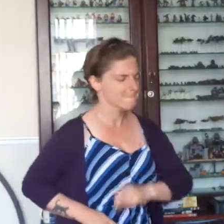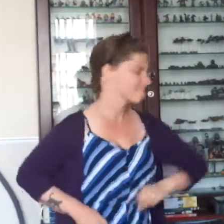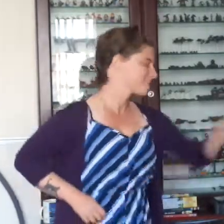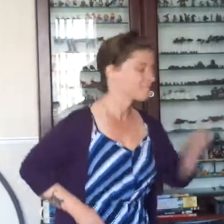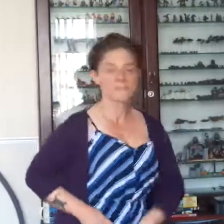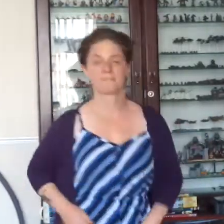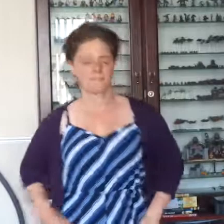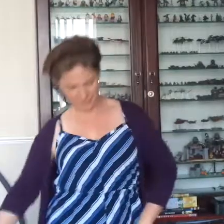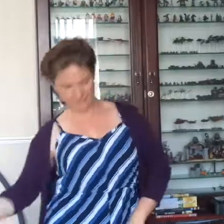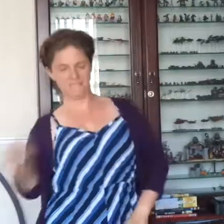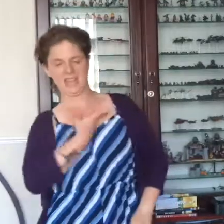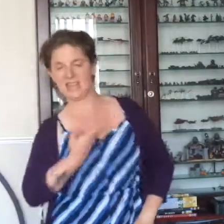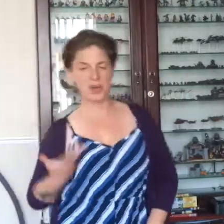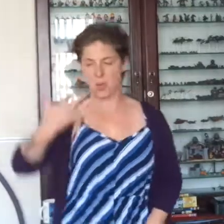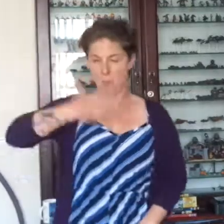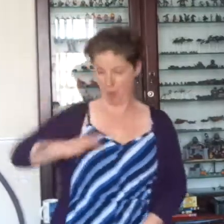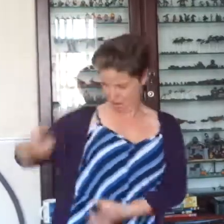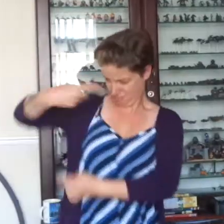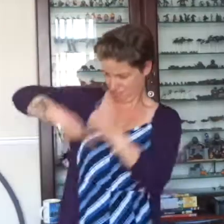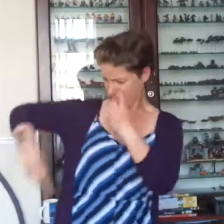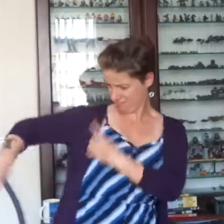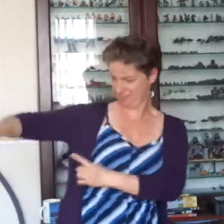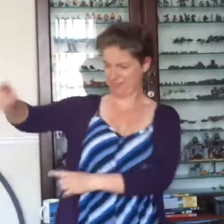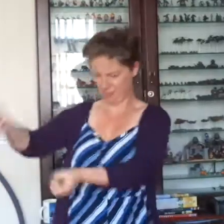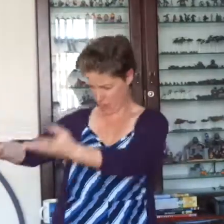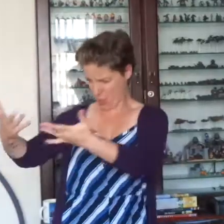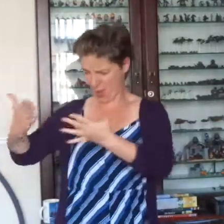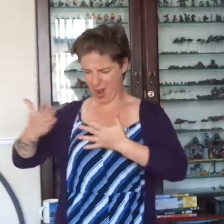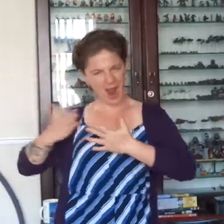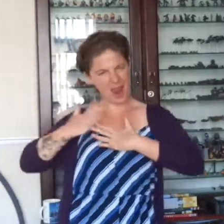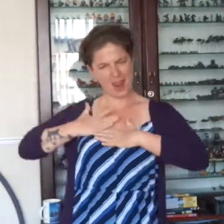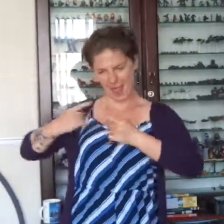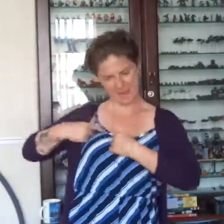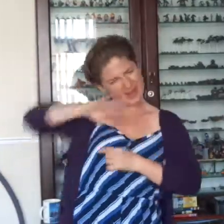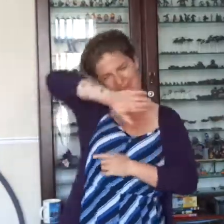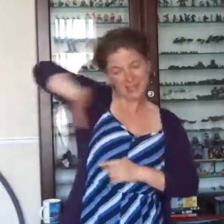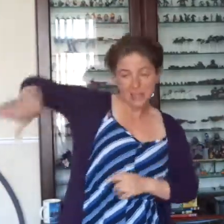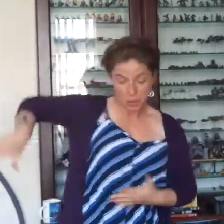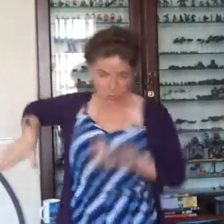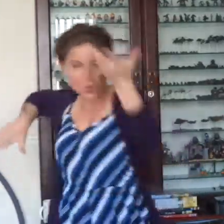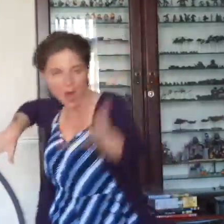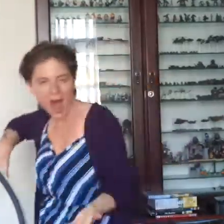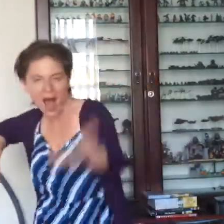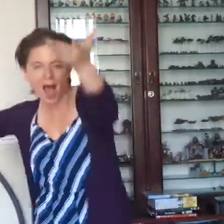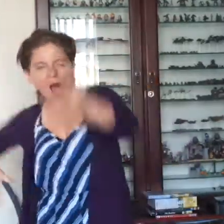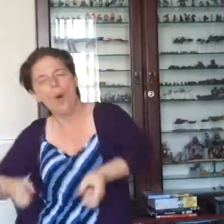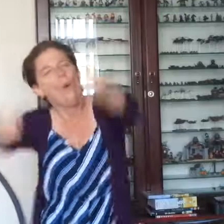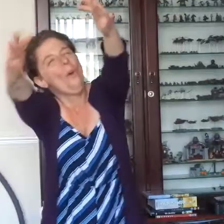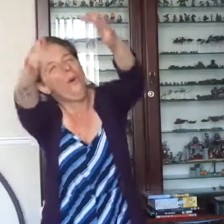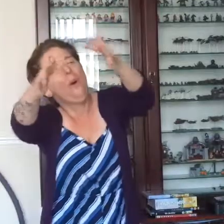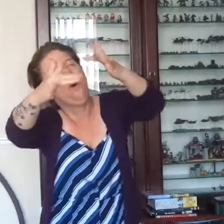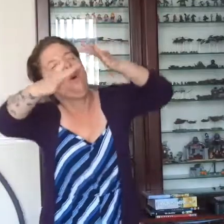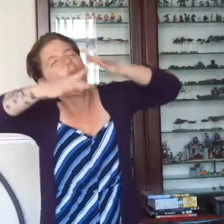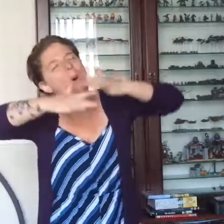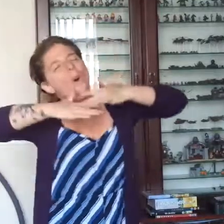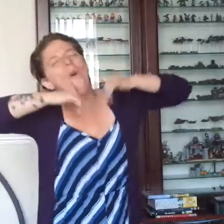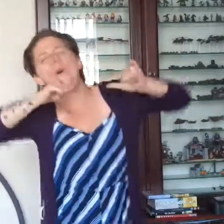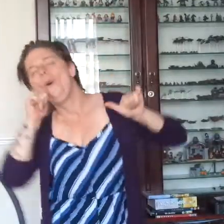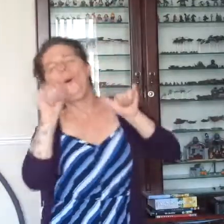I can't feel myself, I don't want nobody else to ever love me You are my shining star, my guiding wife, my